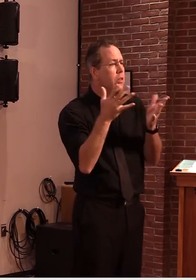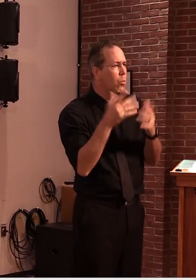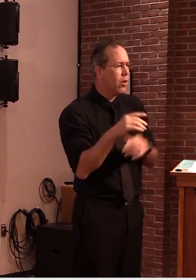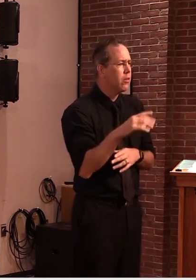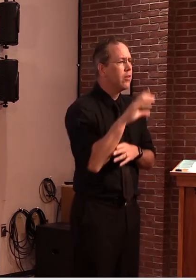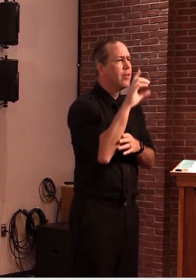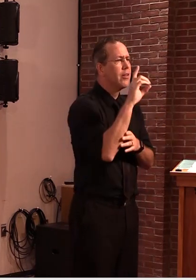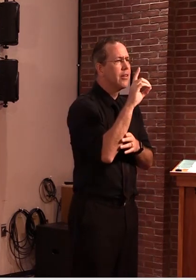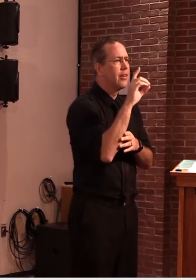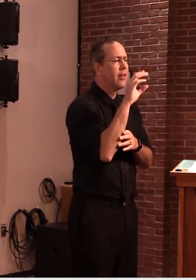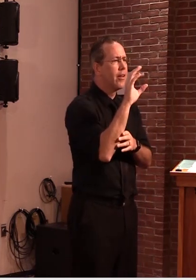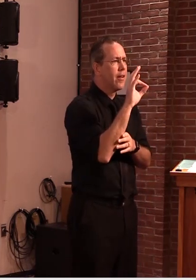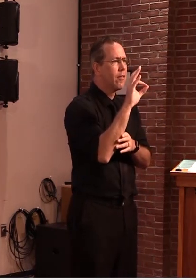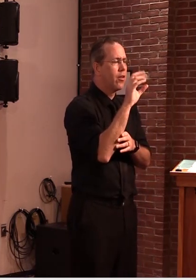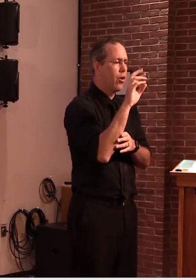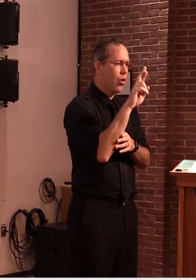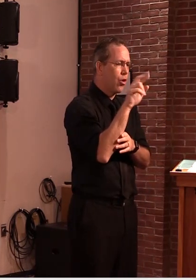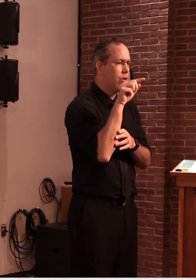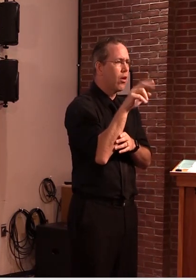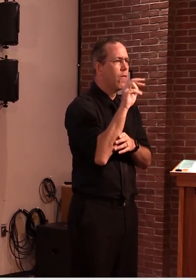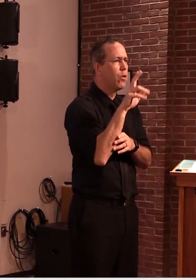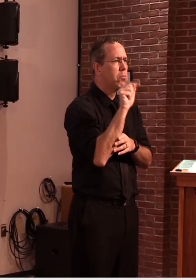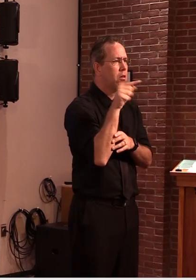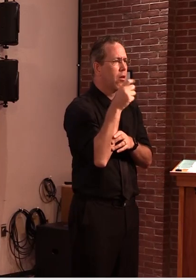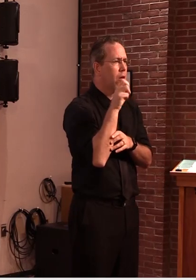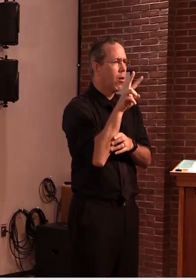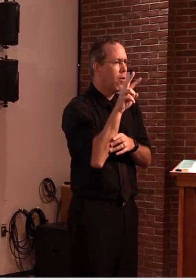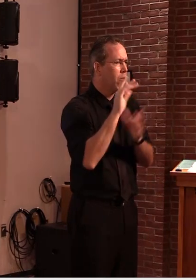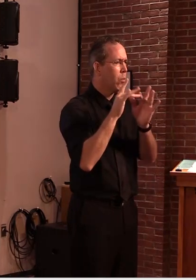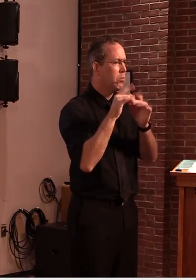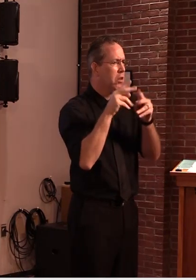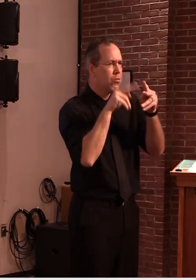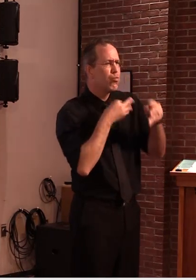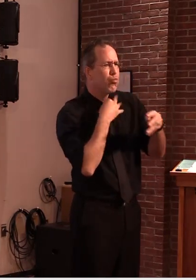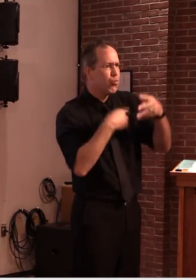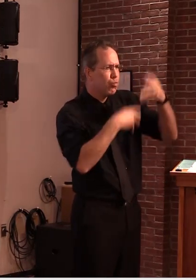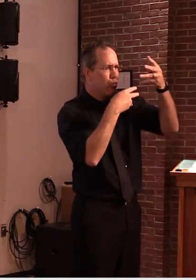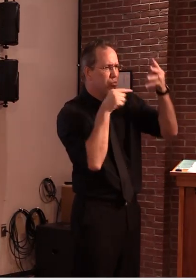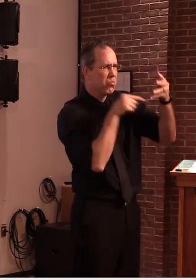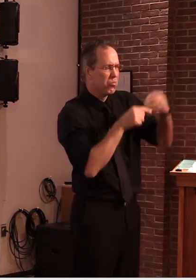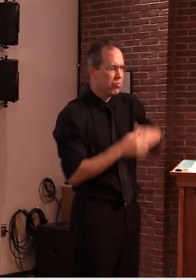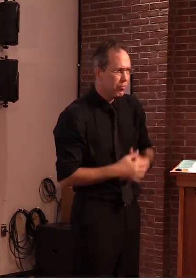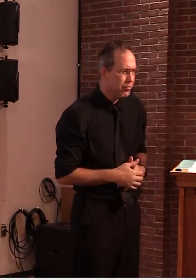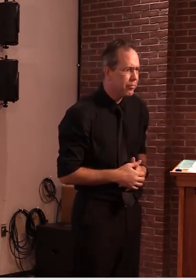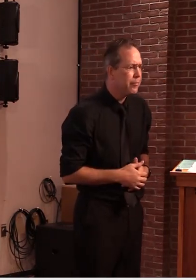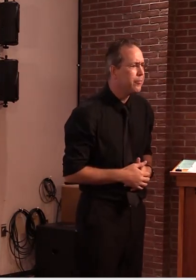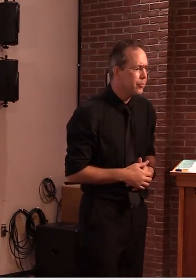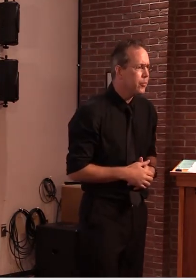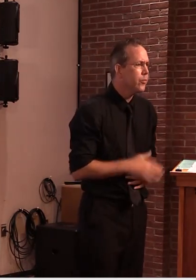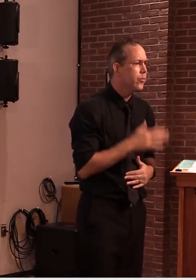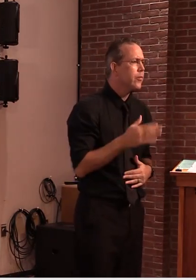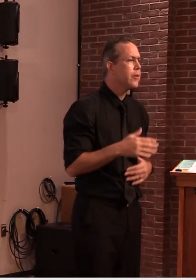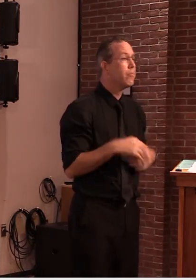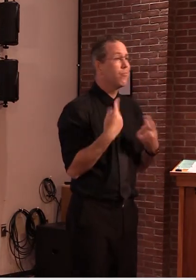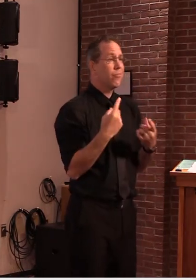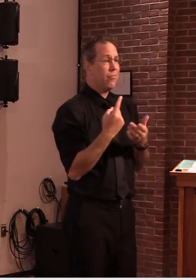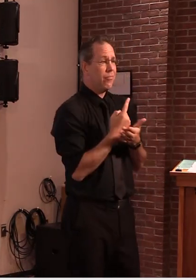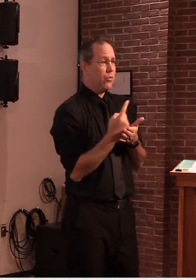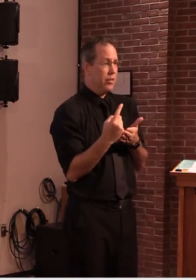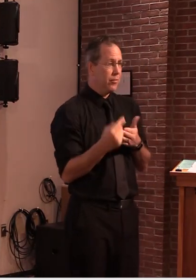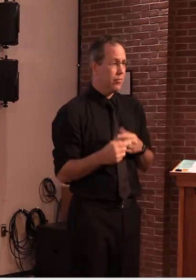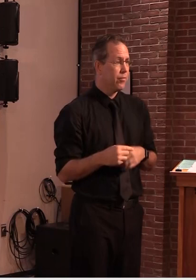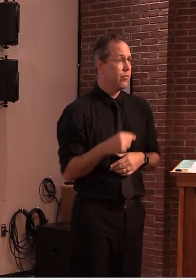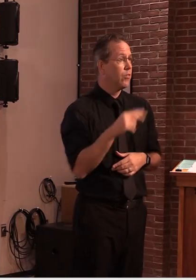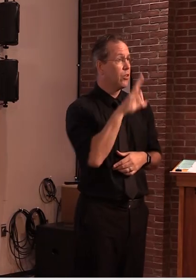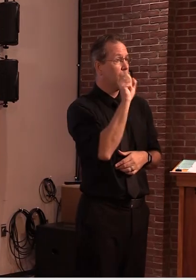dfr.vermont.gov. The past week, the United States saw new COVID-19 cases